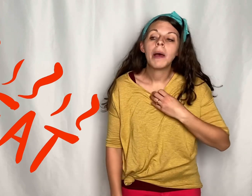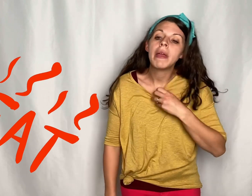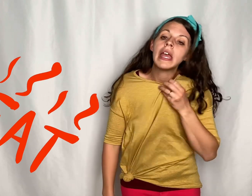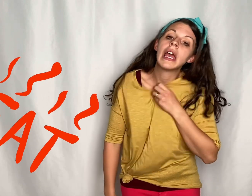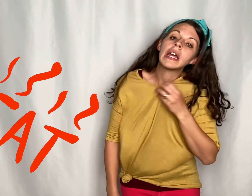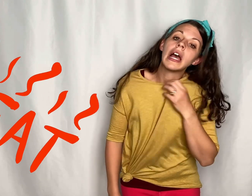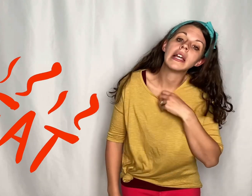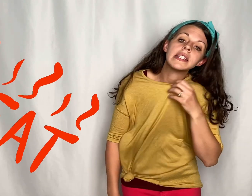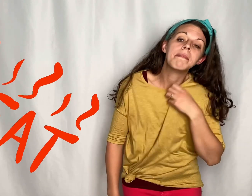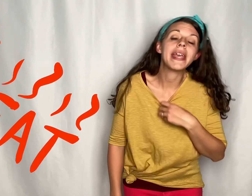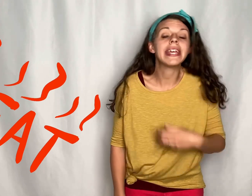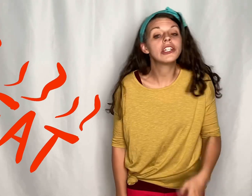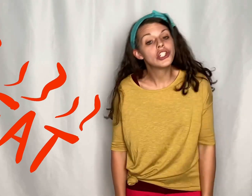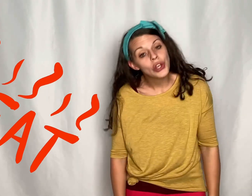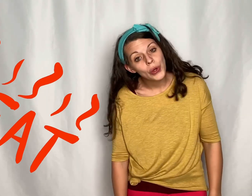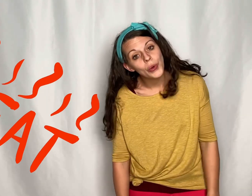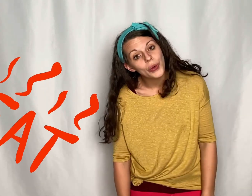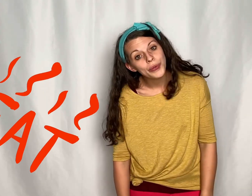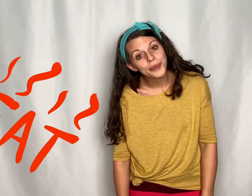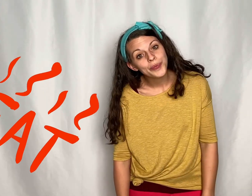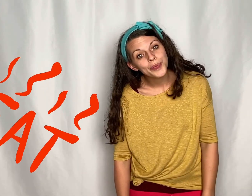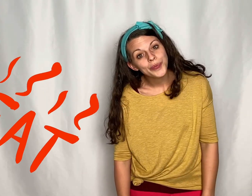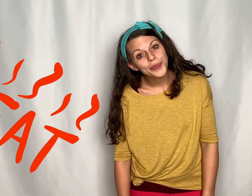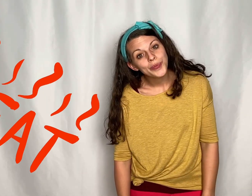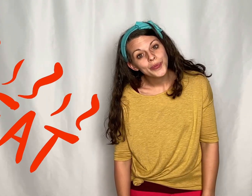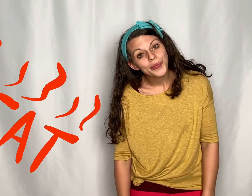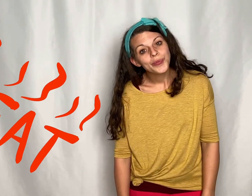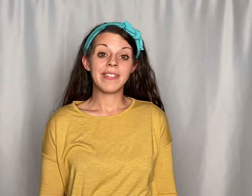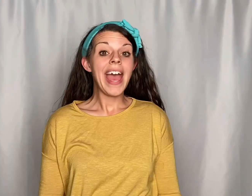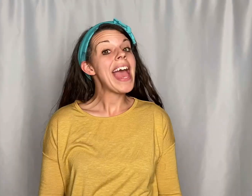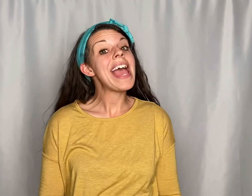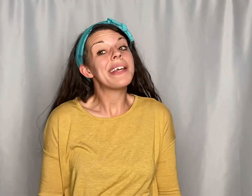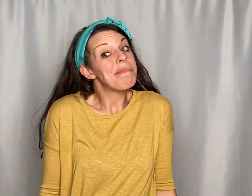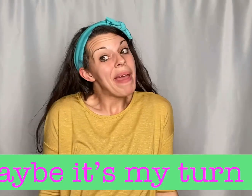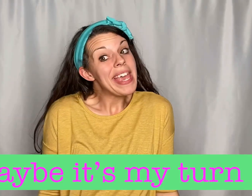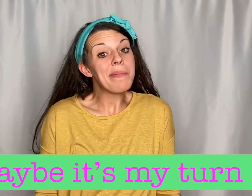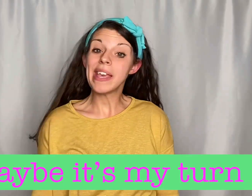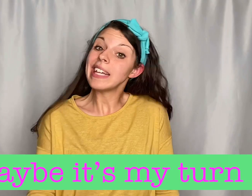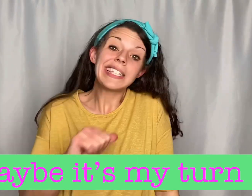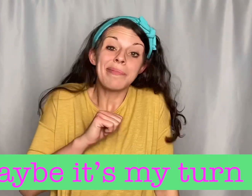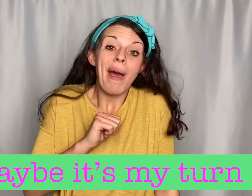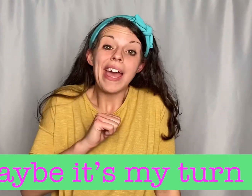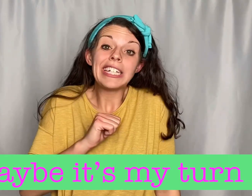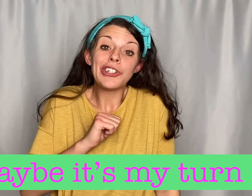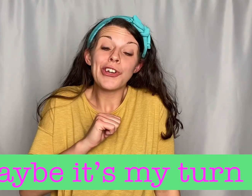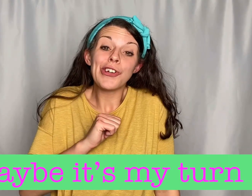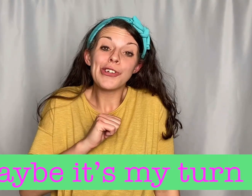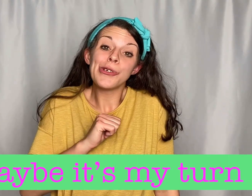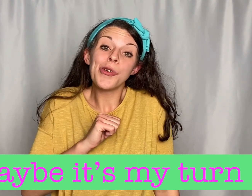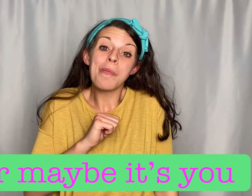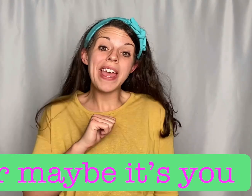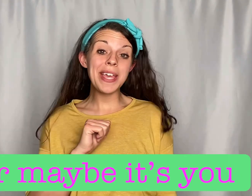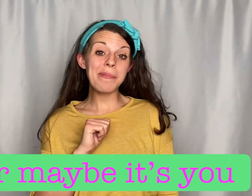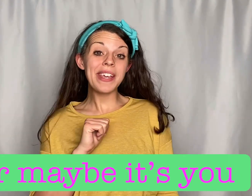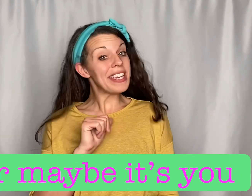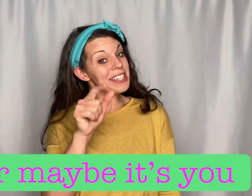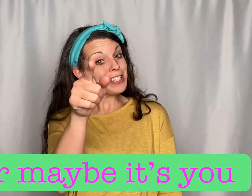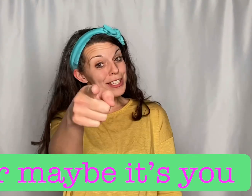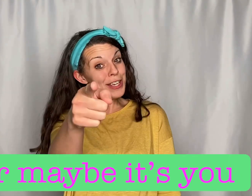because me too. And maybe it's my turn or maybe it's you,